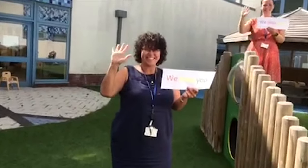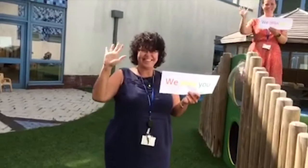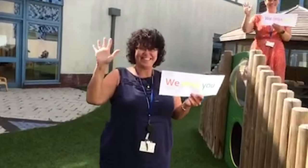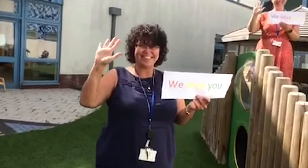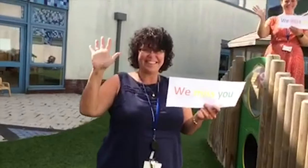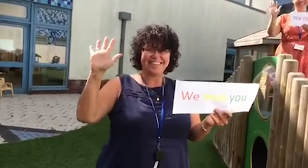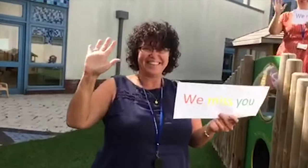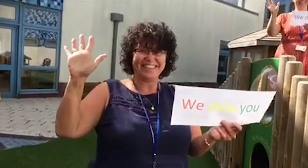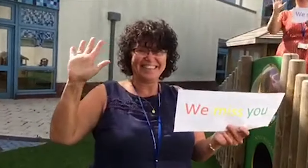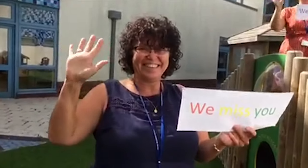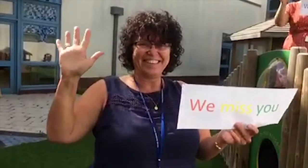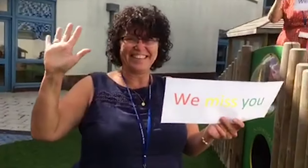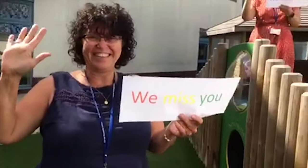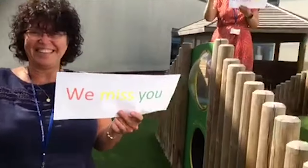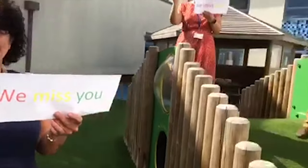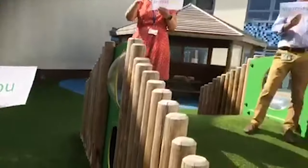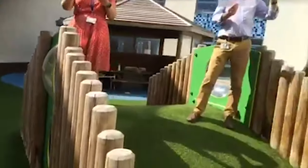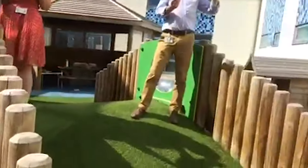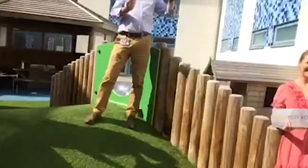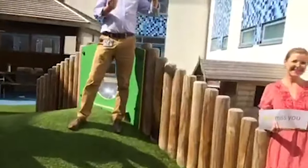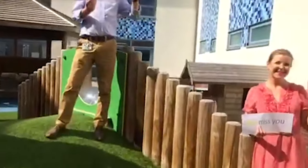like a rainbow